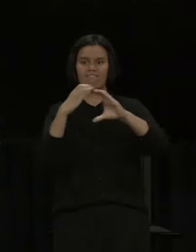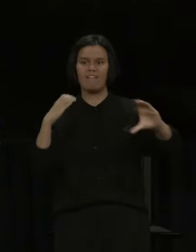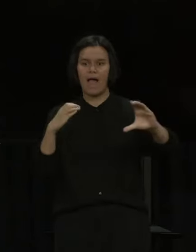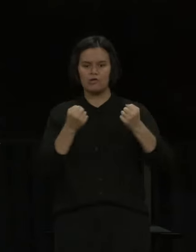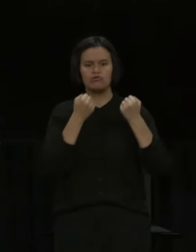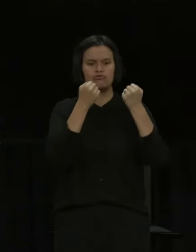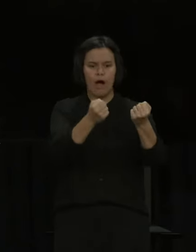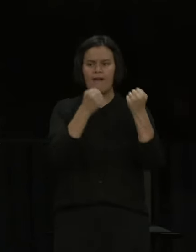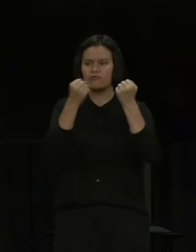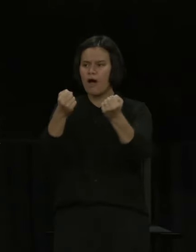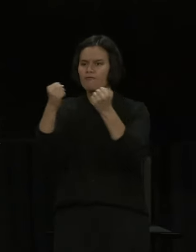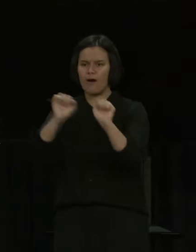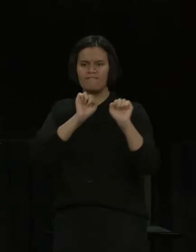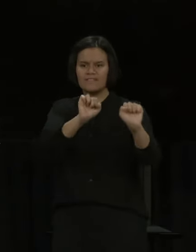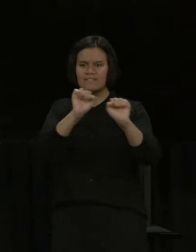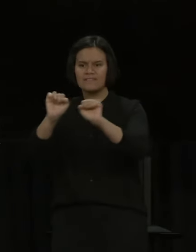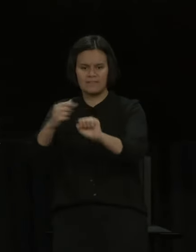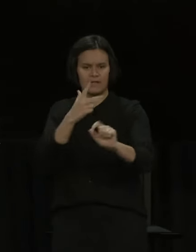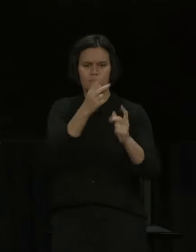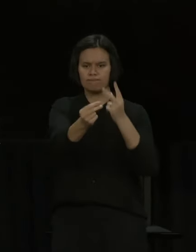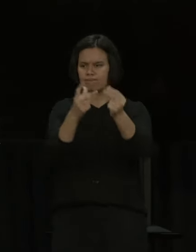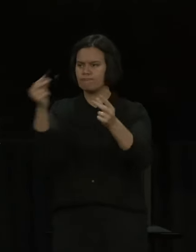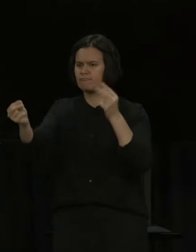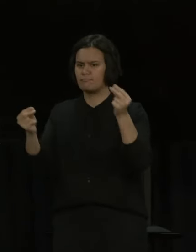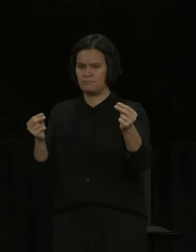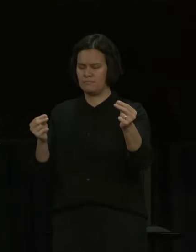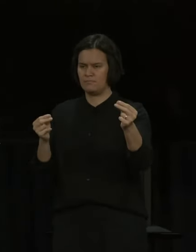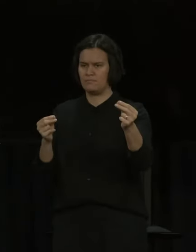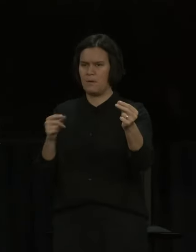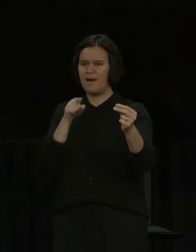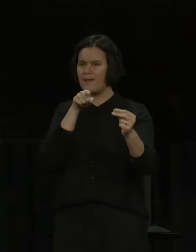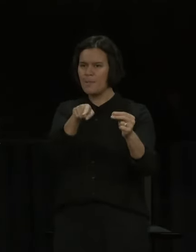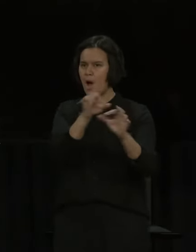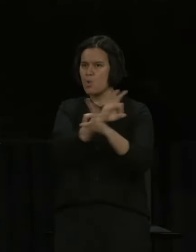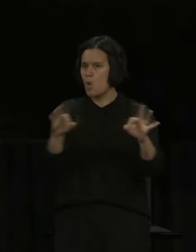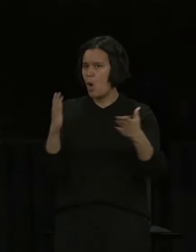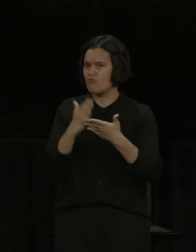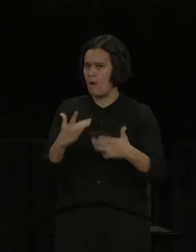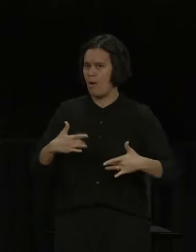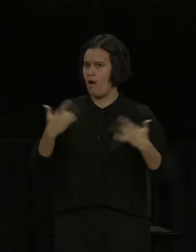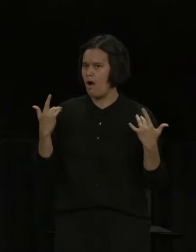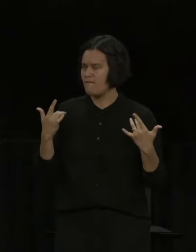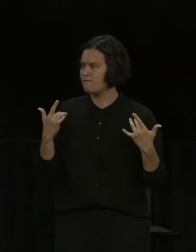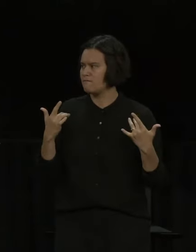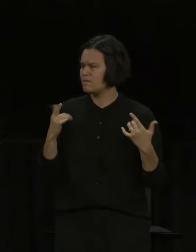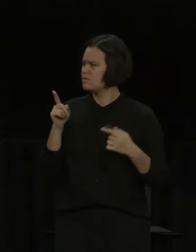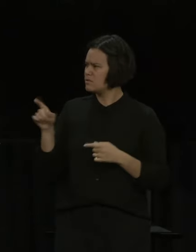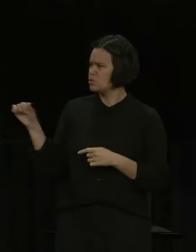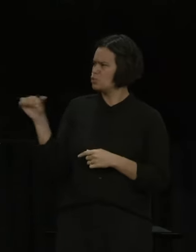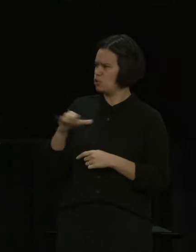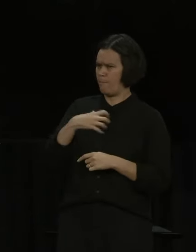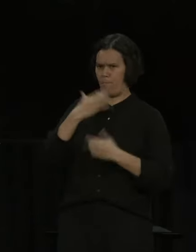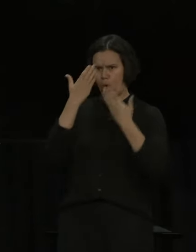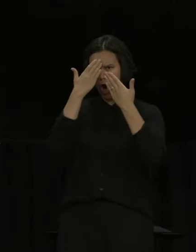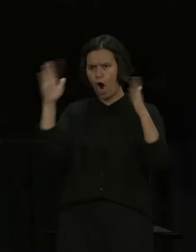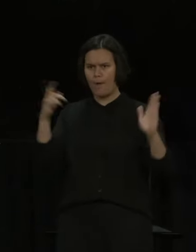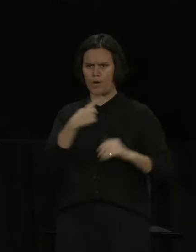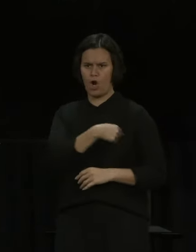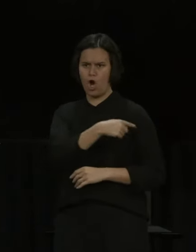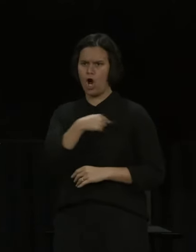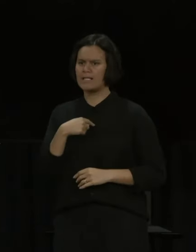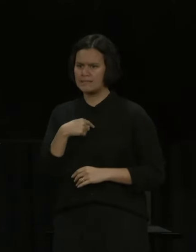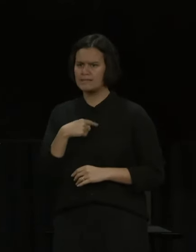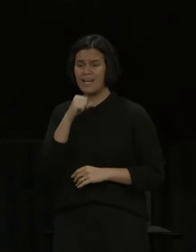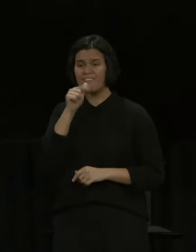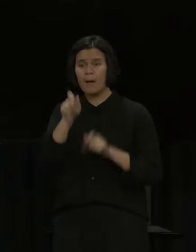not so isn't the point that you should be upfront about the fact that access is actually about people getting to where the clinics are and